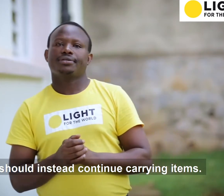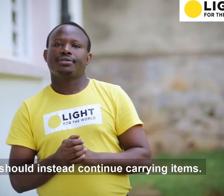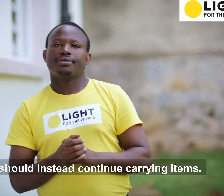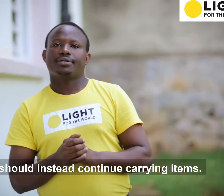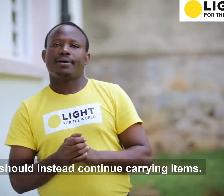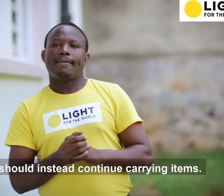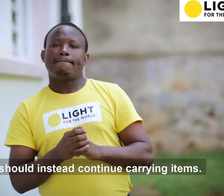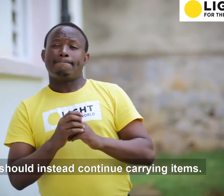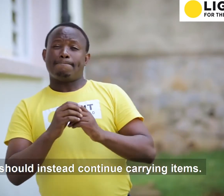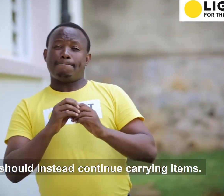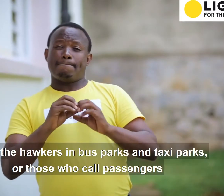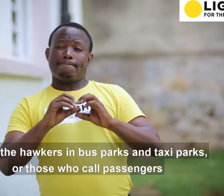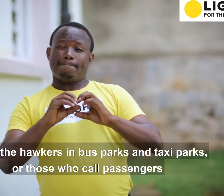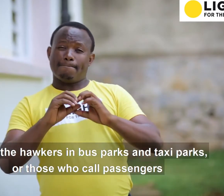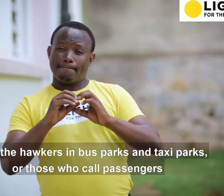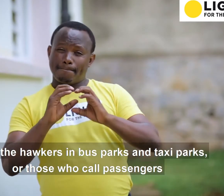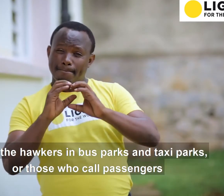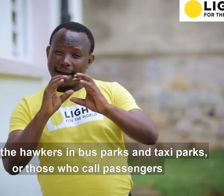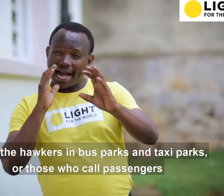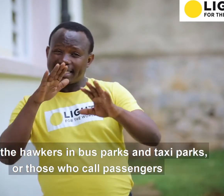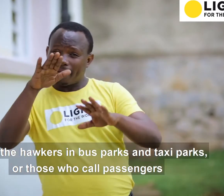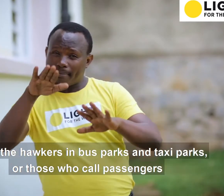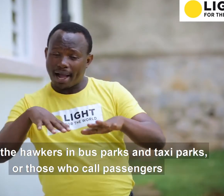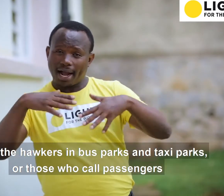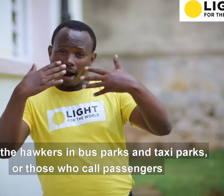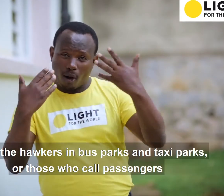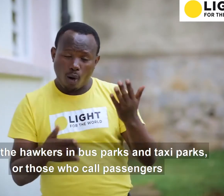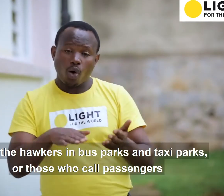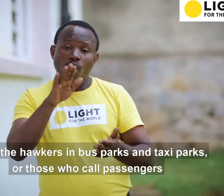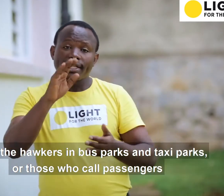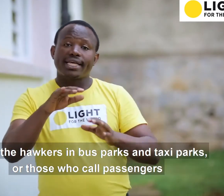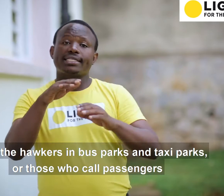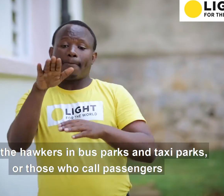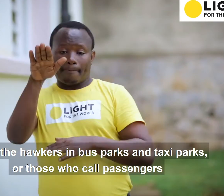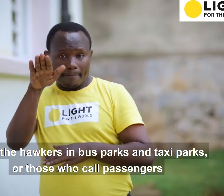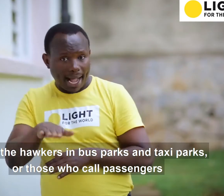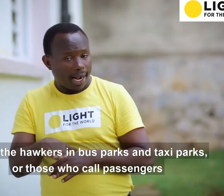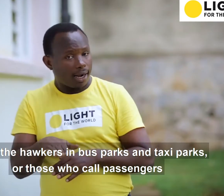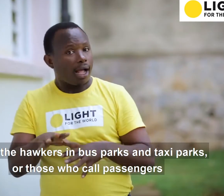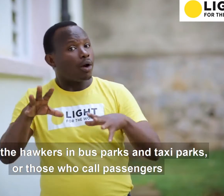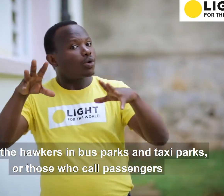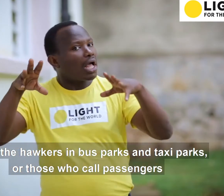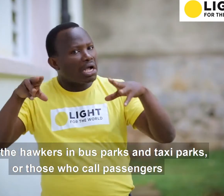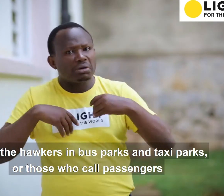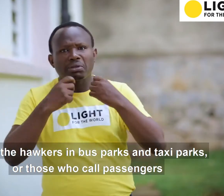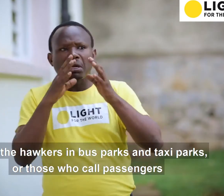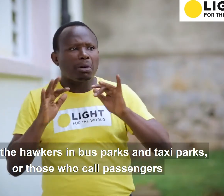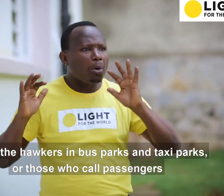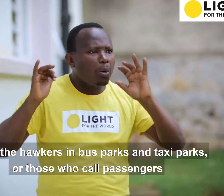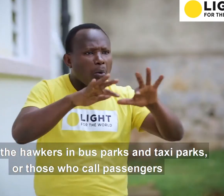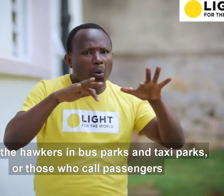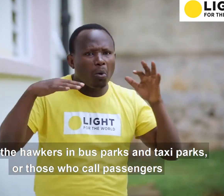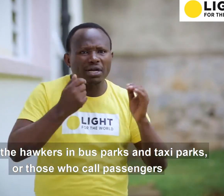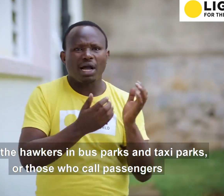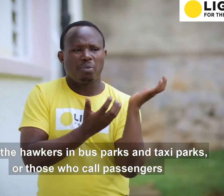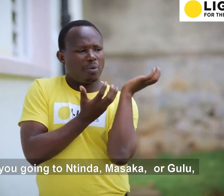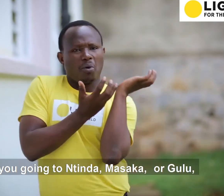4. For the hawkers in bus parks and taxi parks, all those who call passengers, are we going to